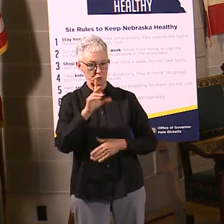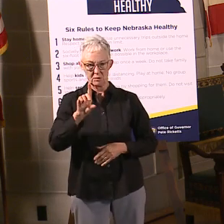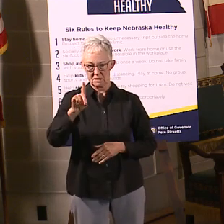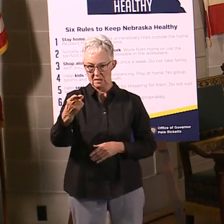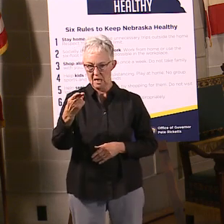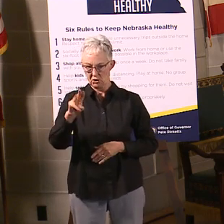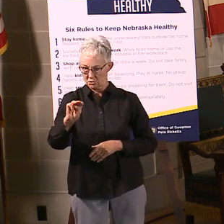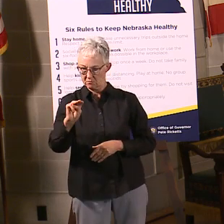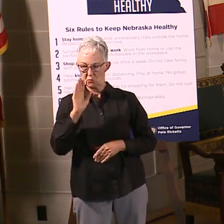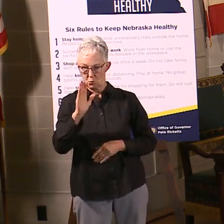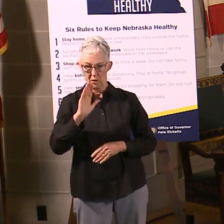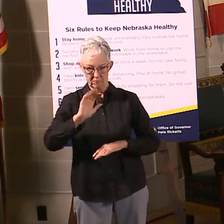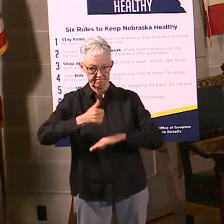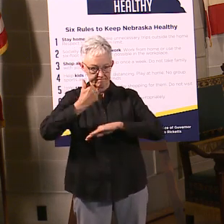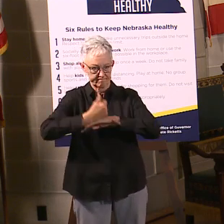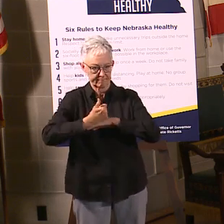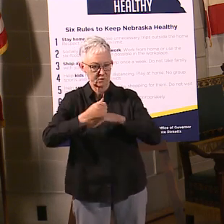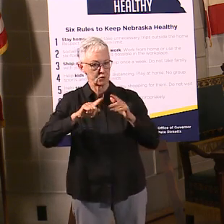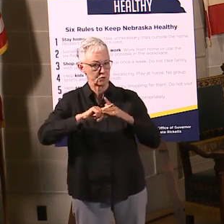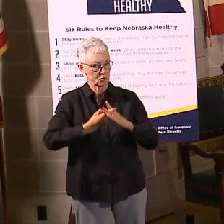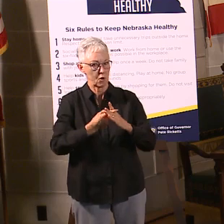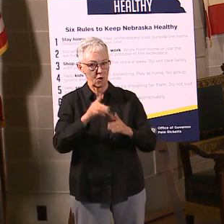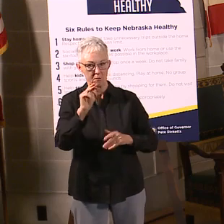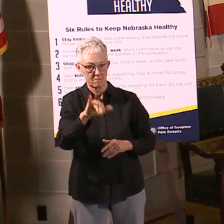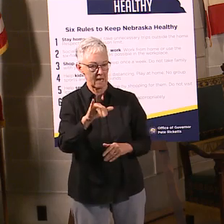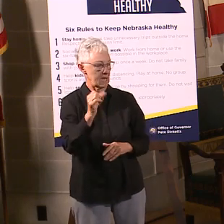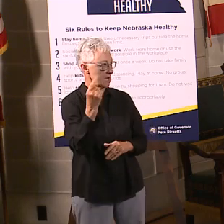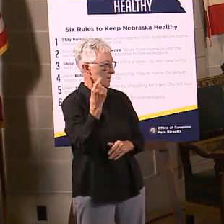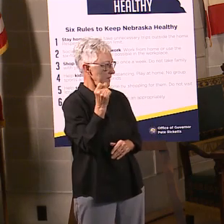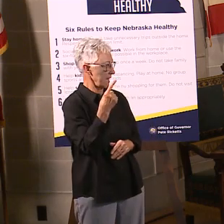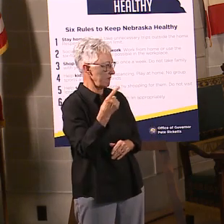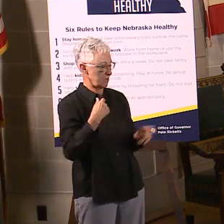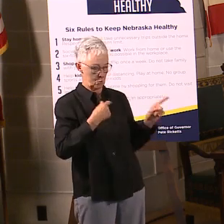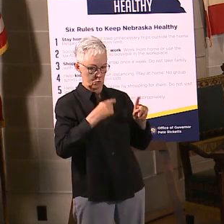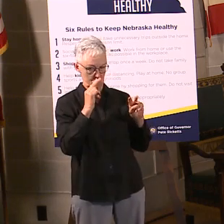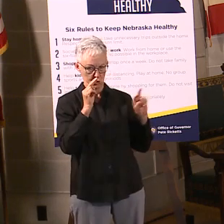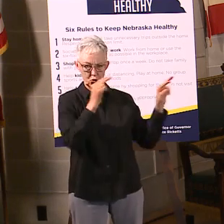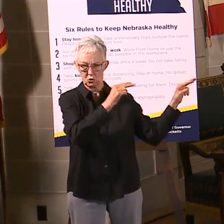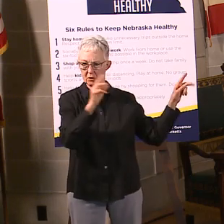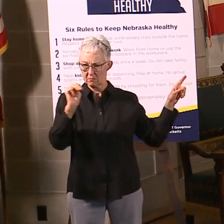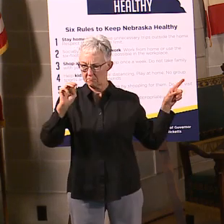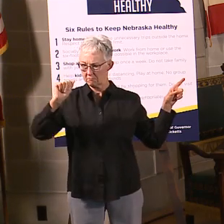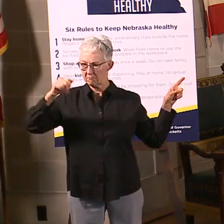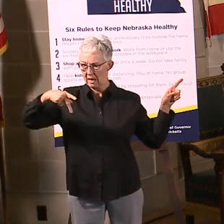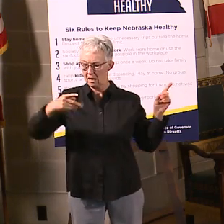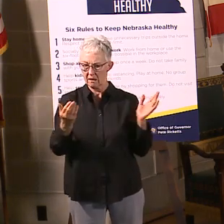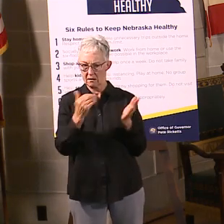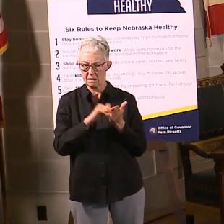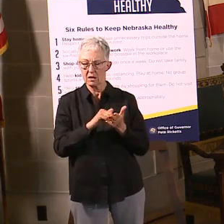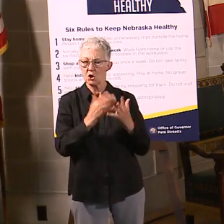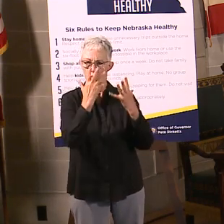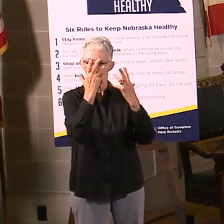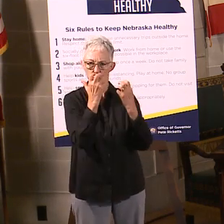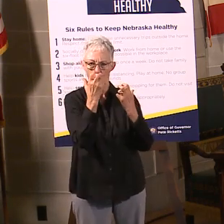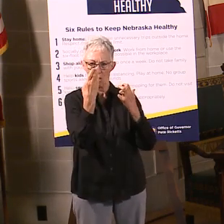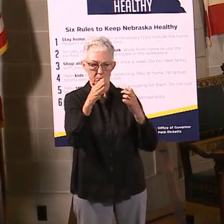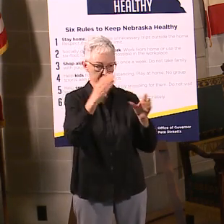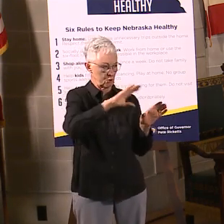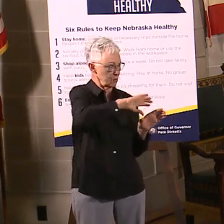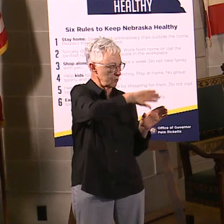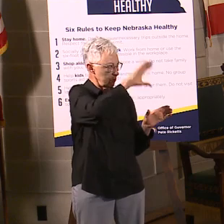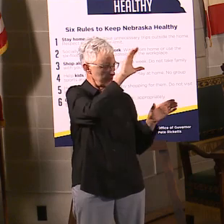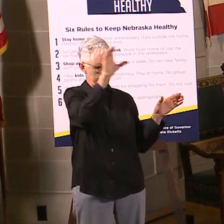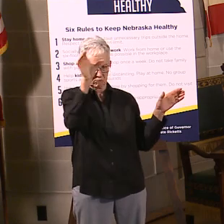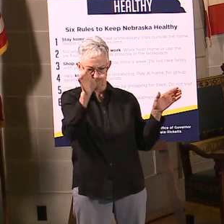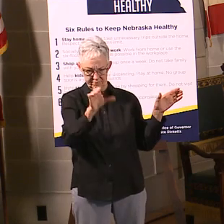going to be going in place starting May 11th. So, again, we've covered this map before. So if you look at the dark blue, these are the 59 counties